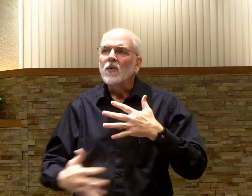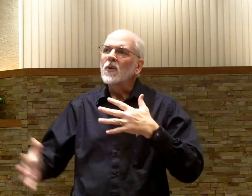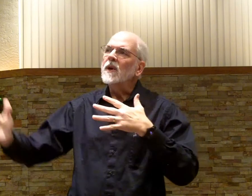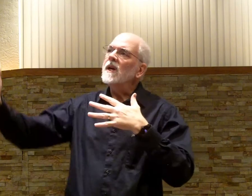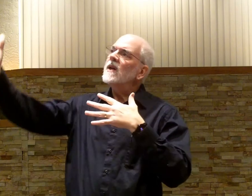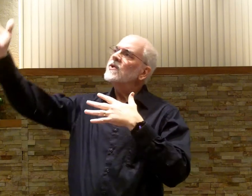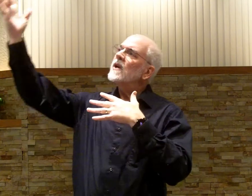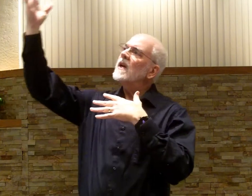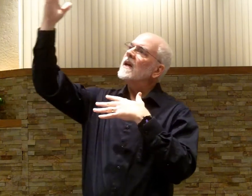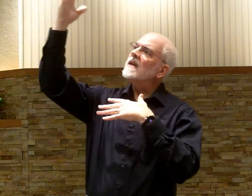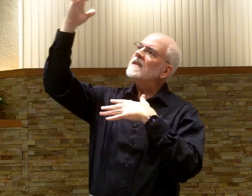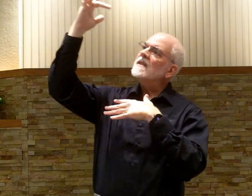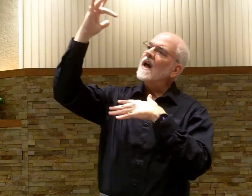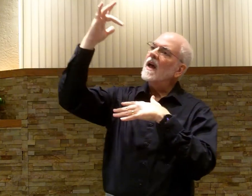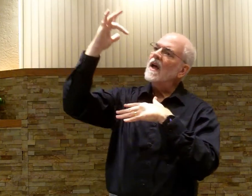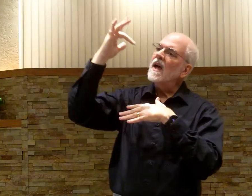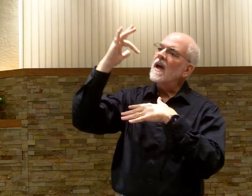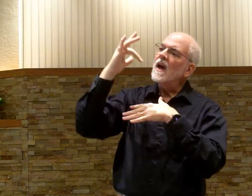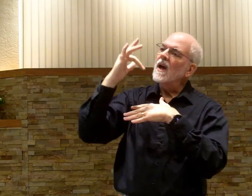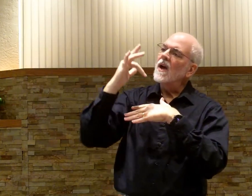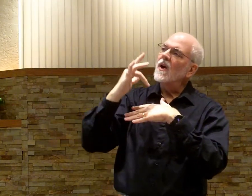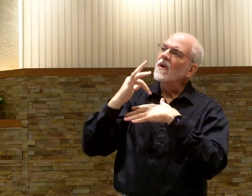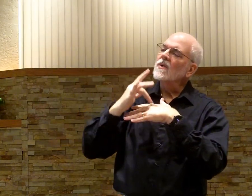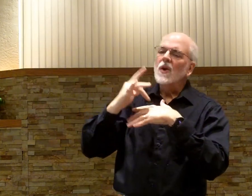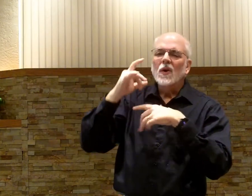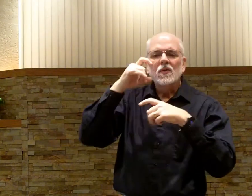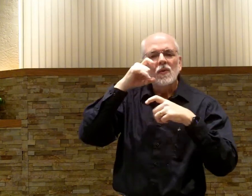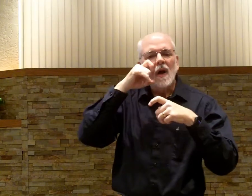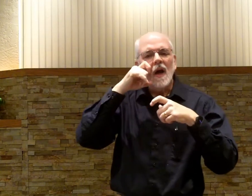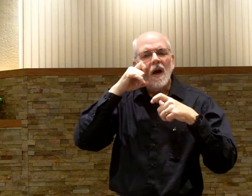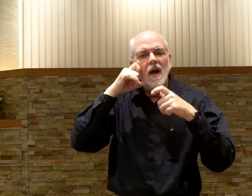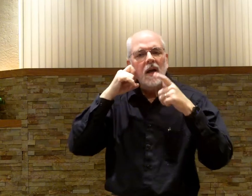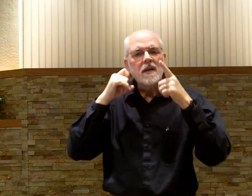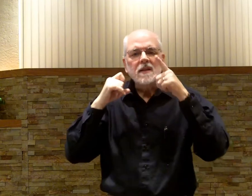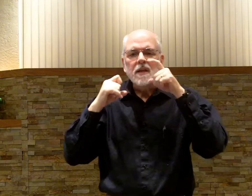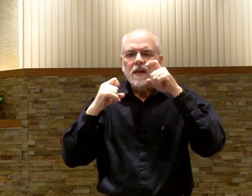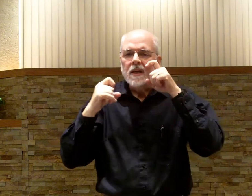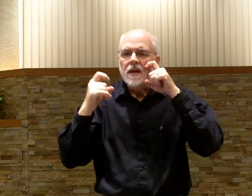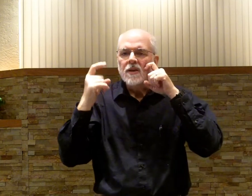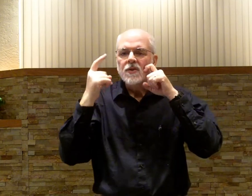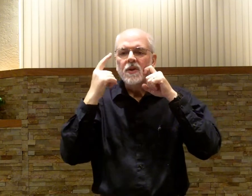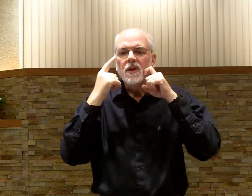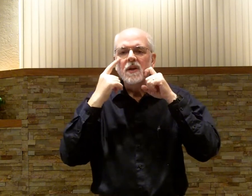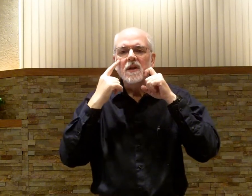reaches down, dries each tear,